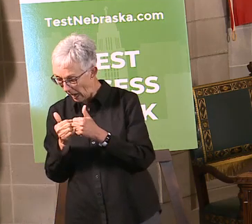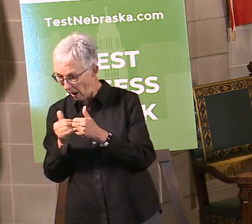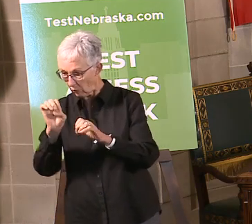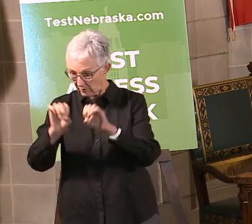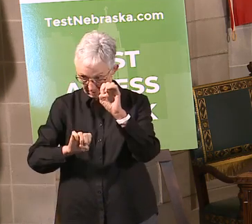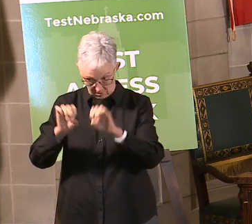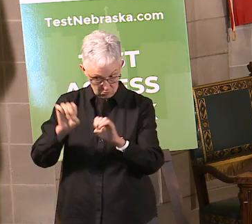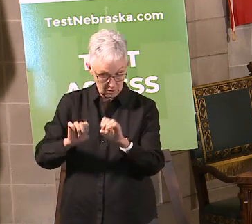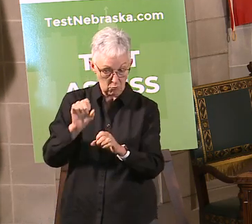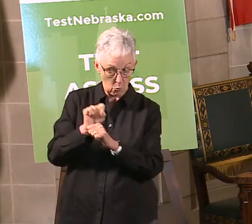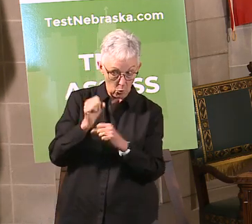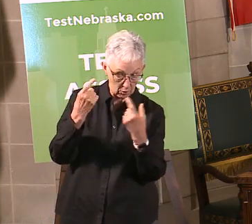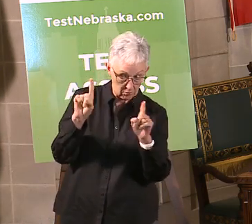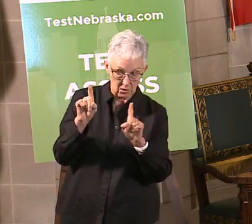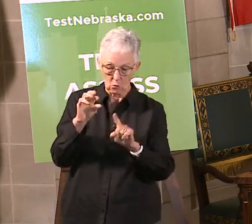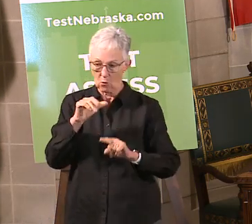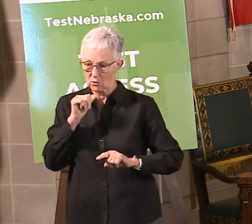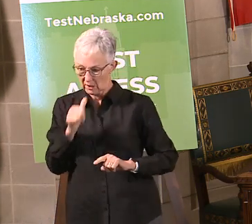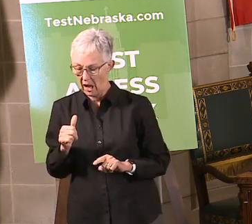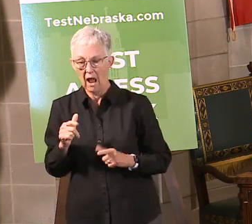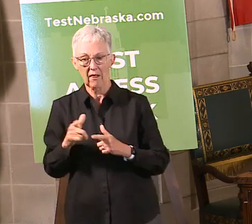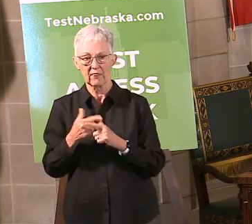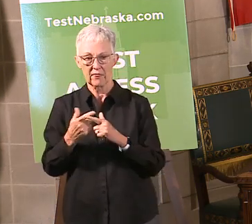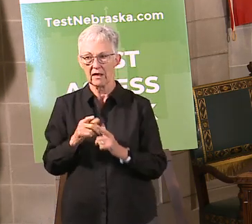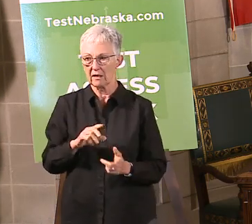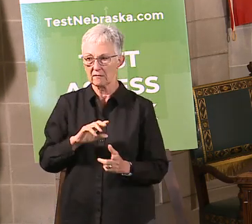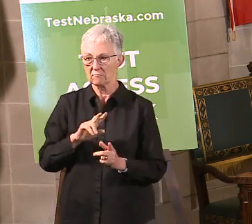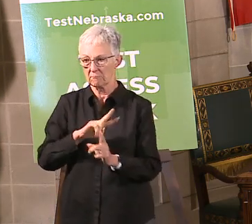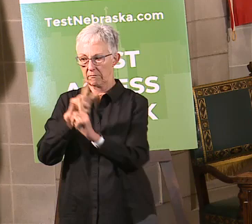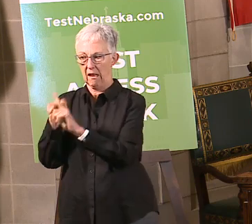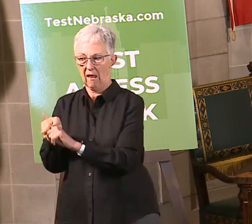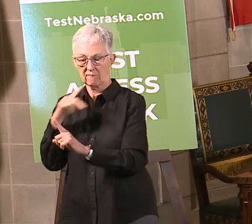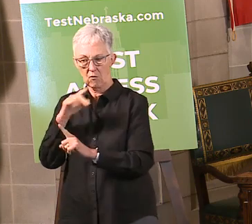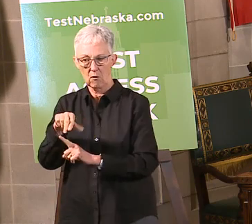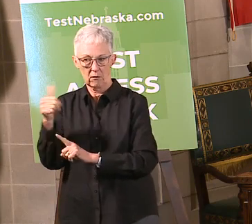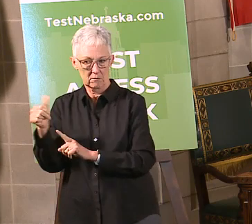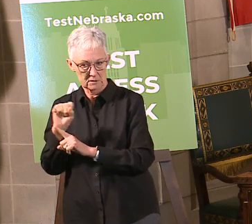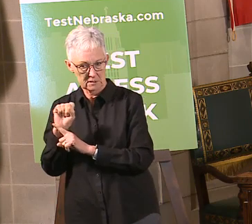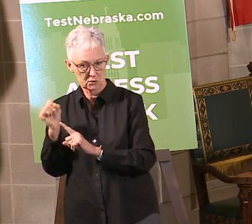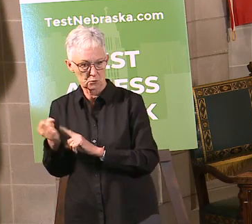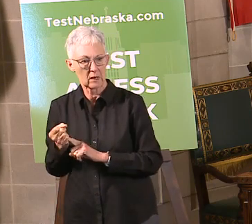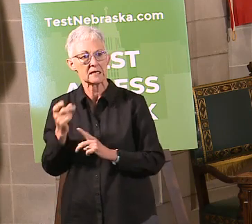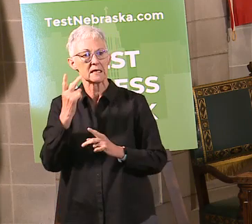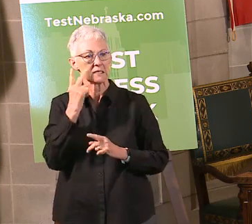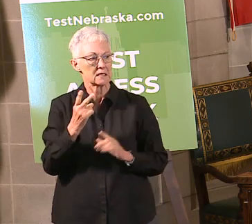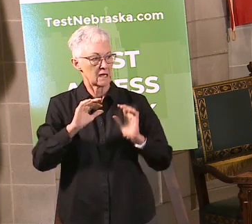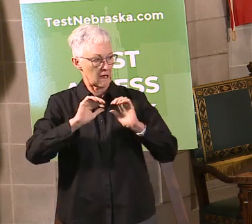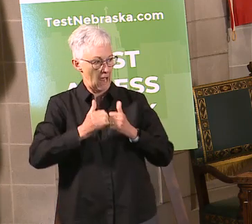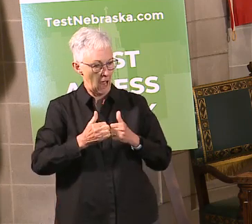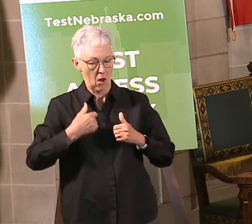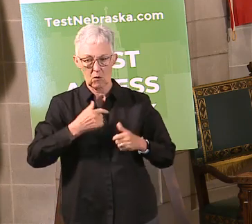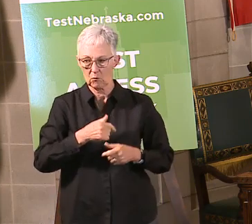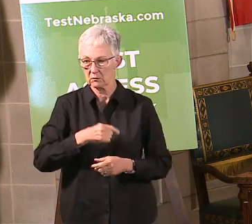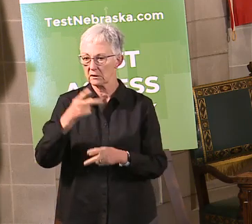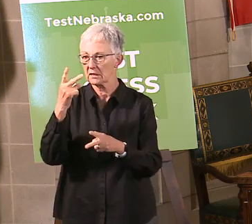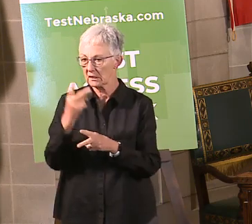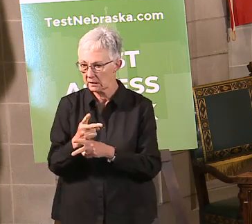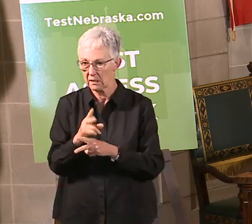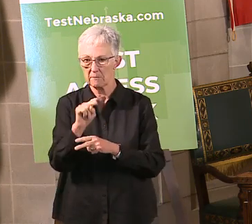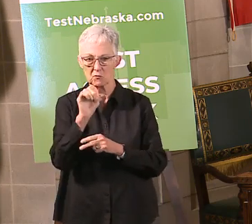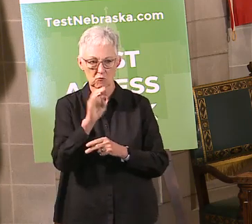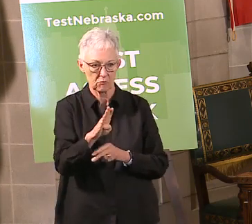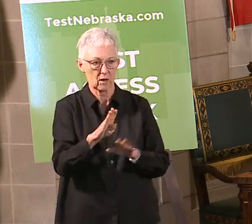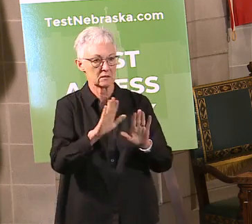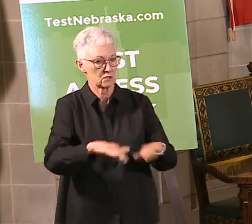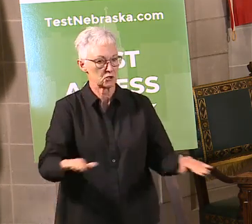be that are healthy and safe for students, but ultimately for the population at large. And I think that's going to be a critical part of our ongoing efforts.